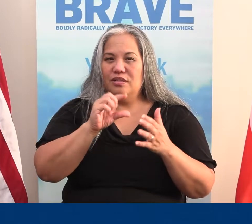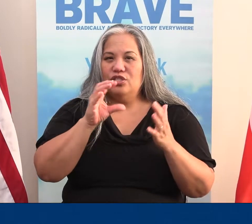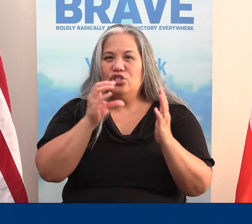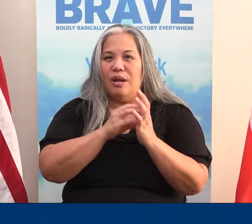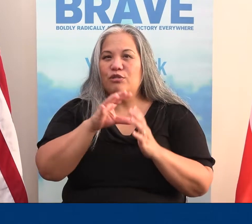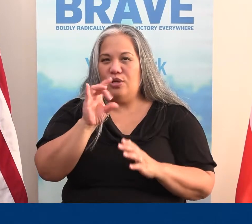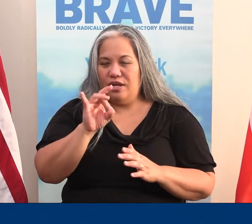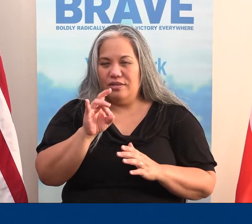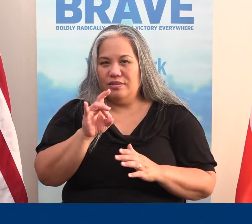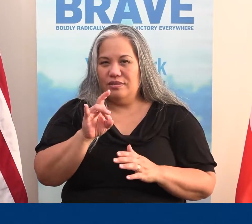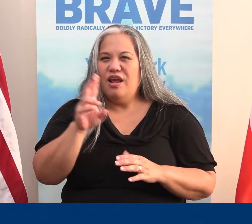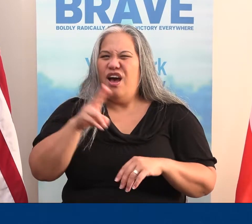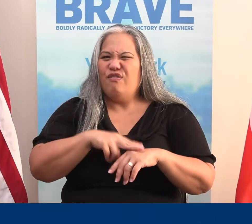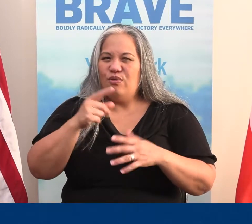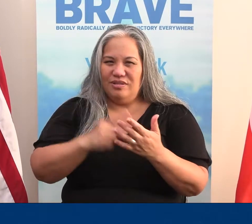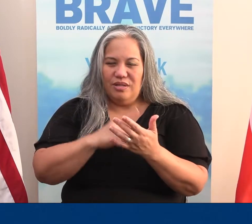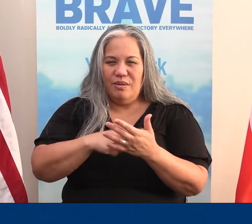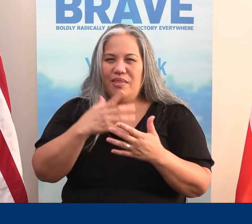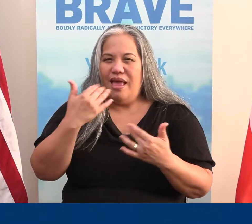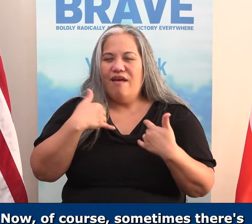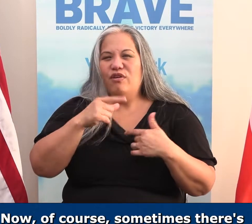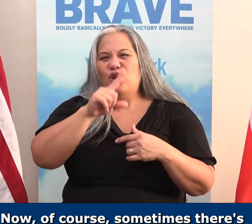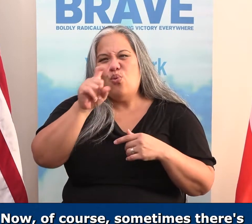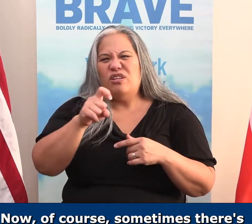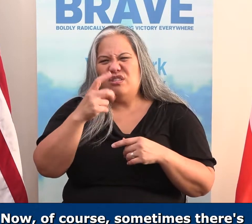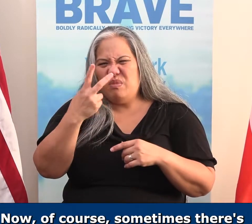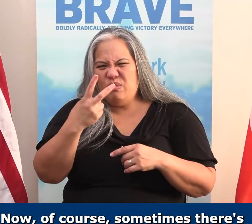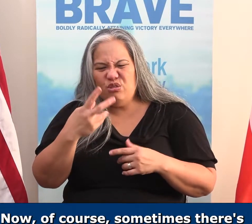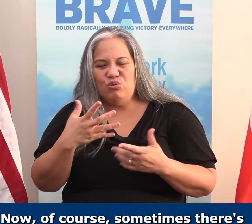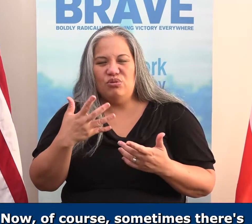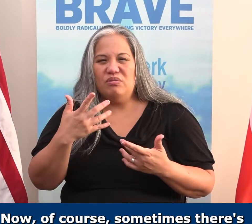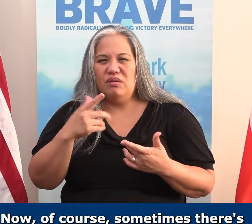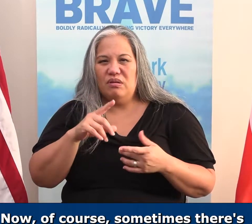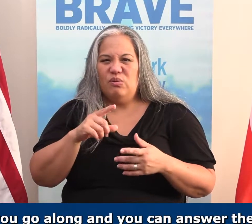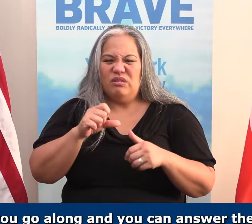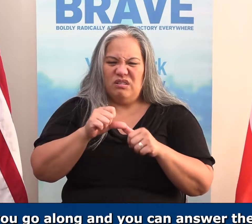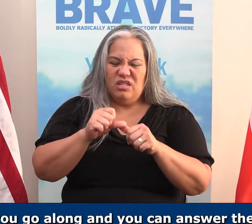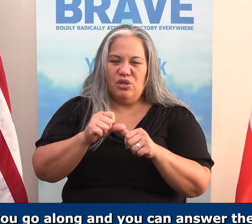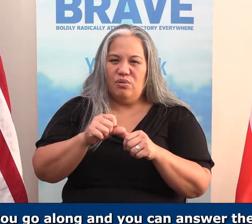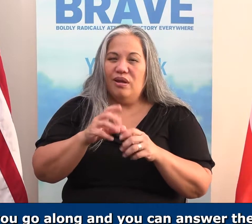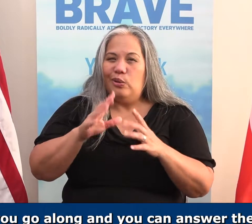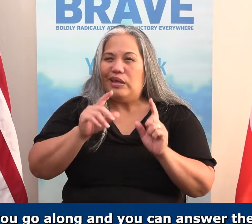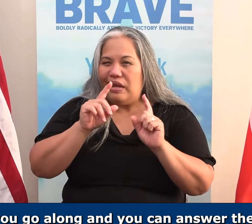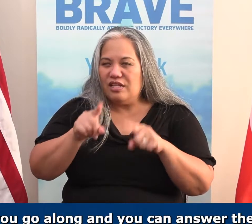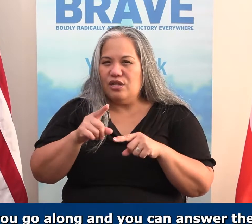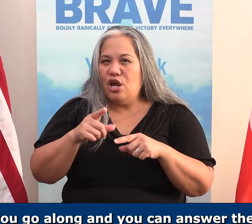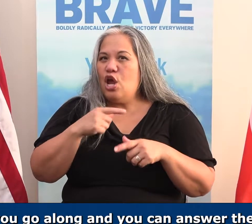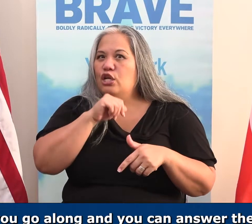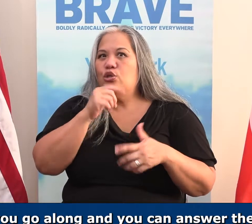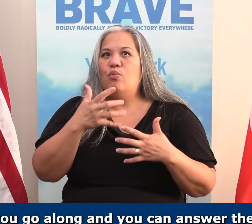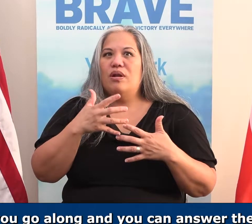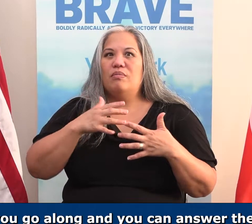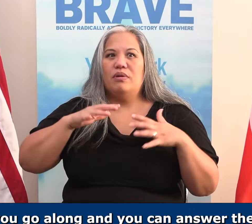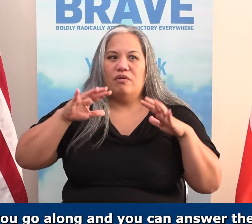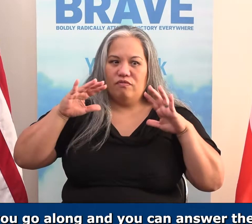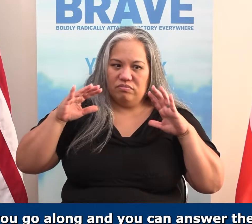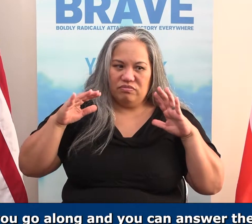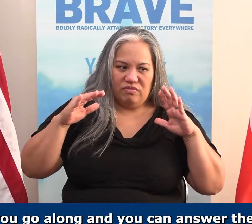Let's go to John, chapter 8. Now, of course, sometimes there's going to be a question or two as you go along, and you can answer them. But you don't want to get